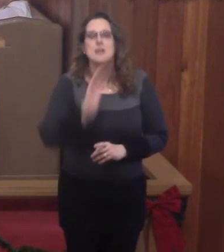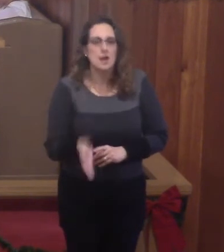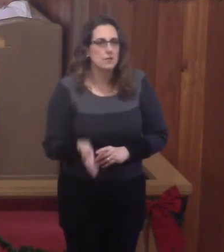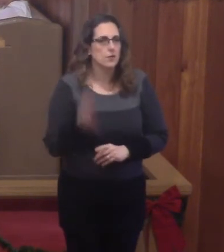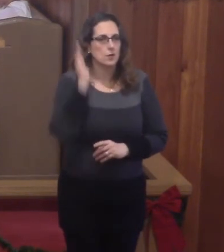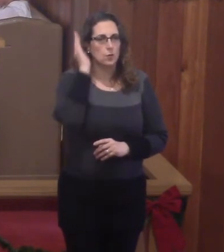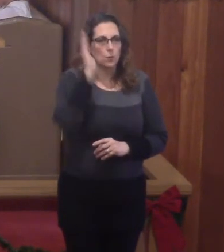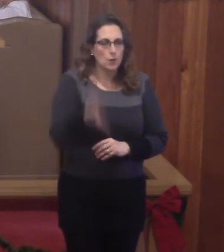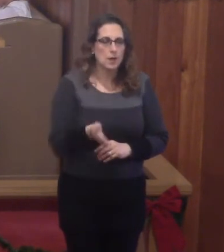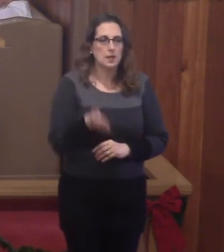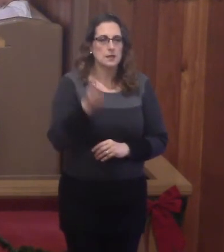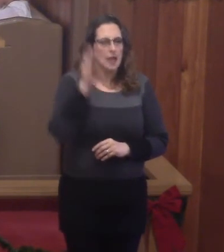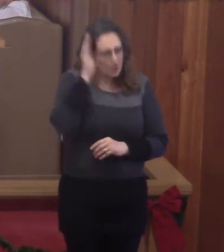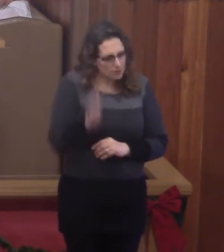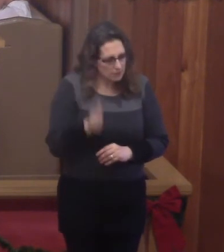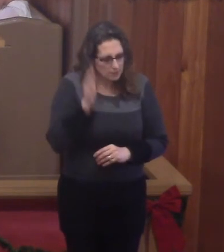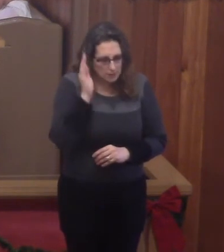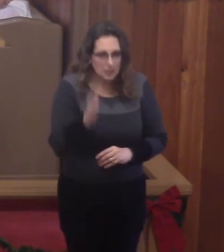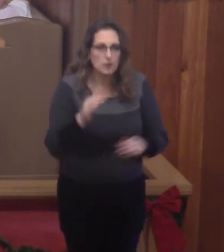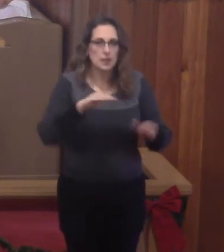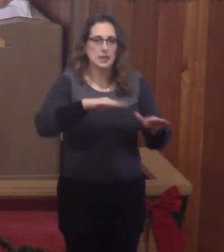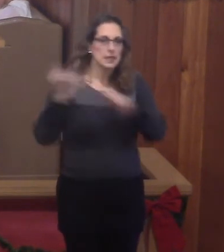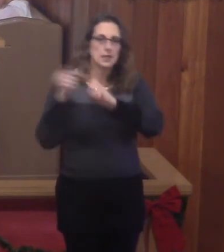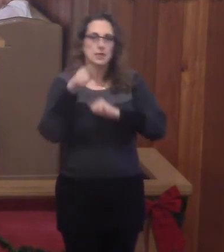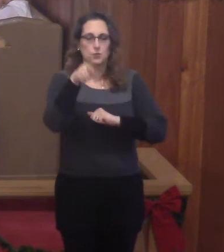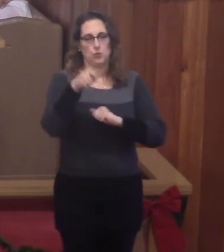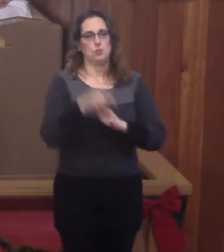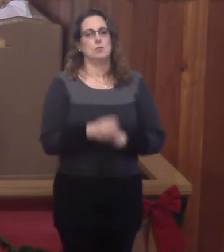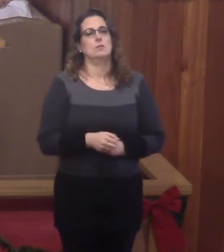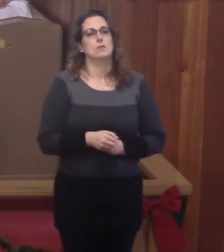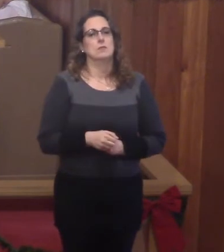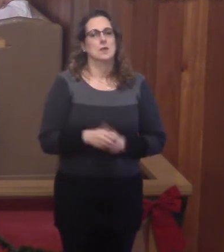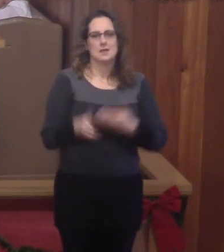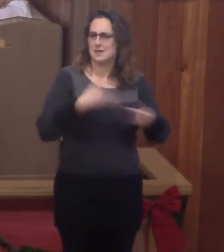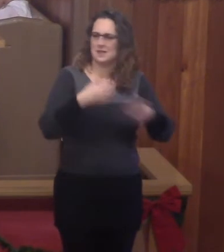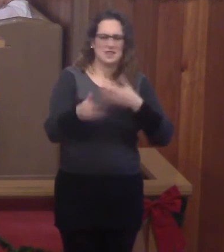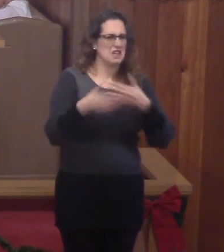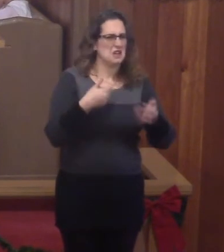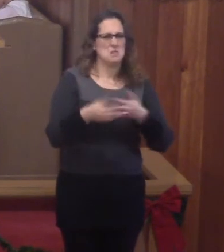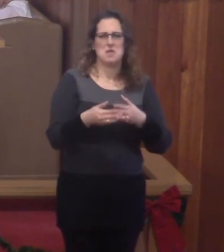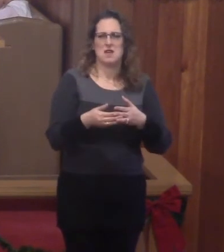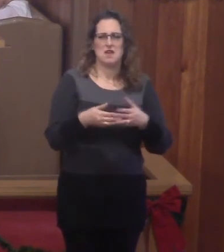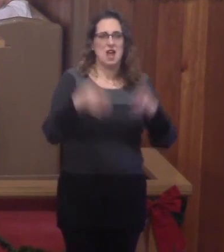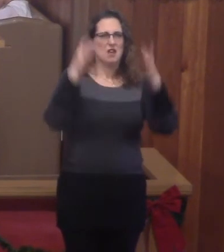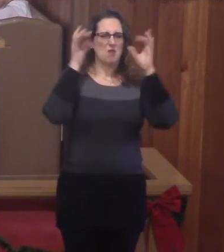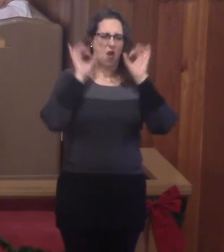ever, ever, ever leave you, no matter how messed up you become.